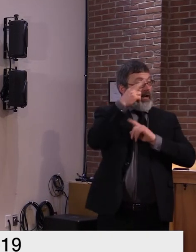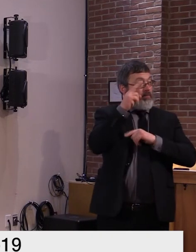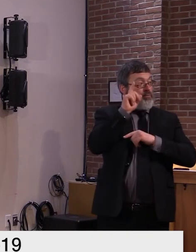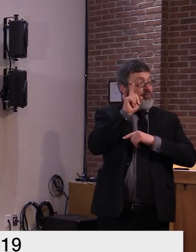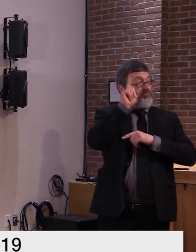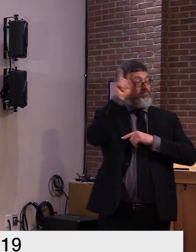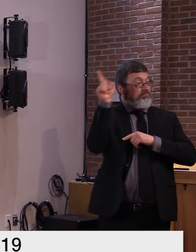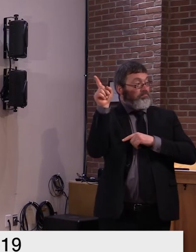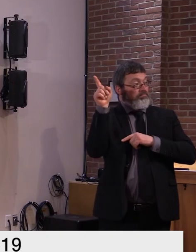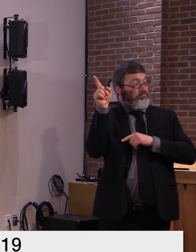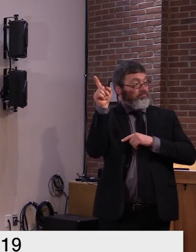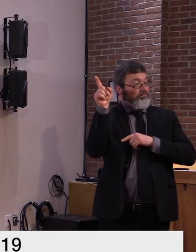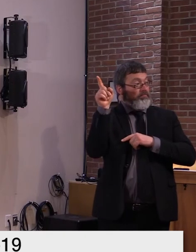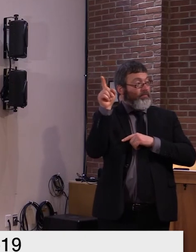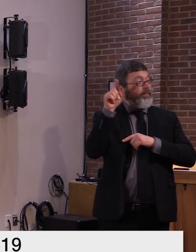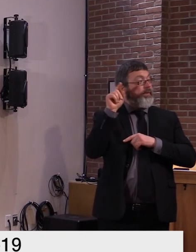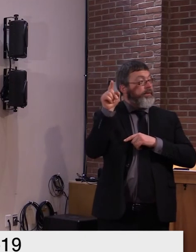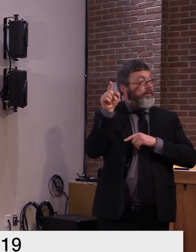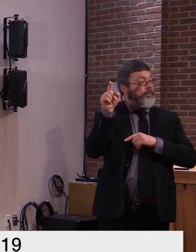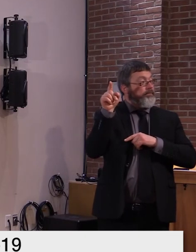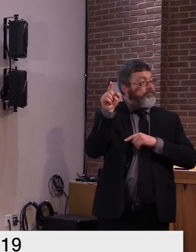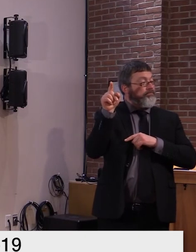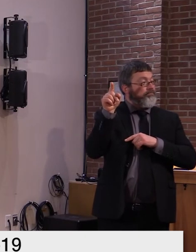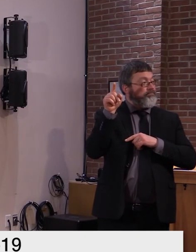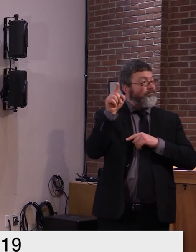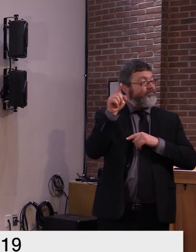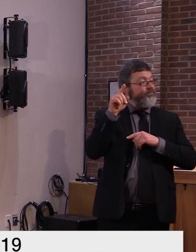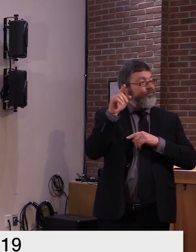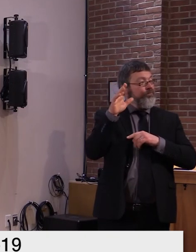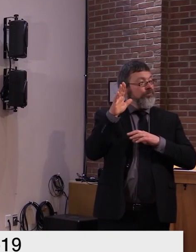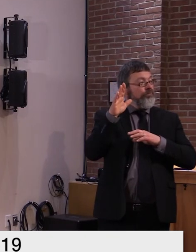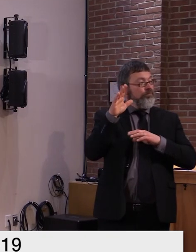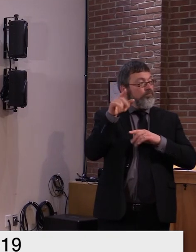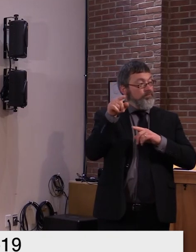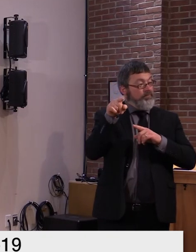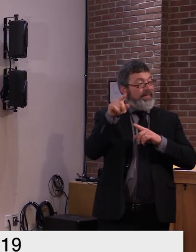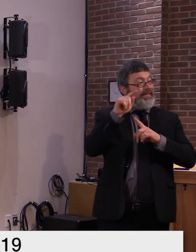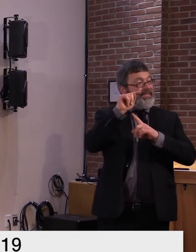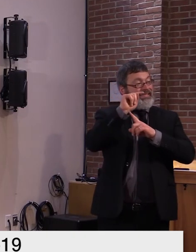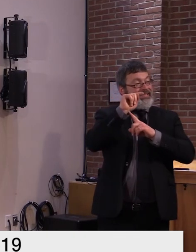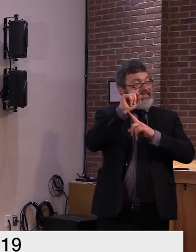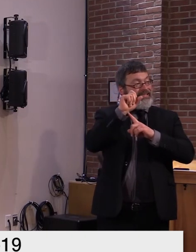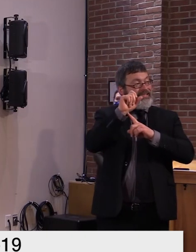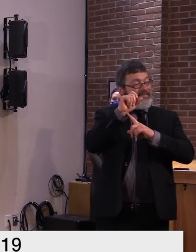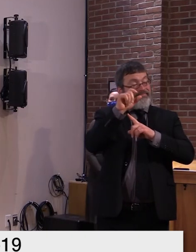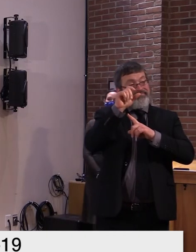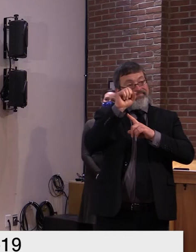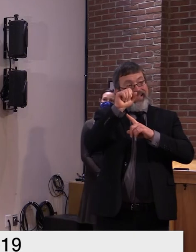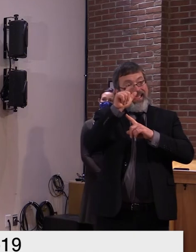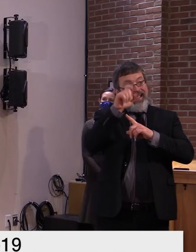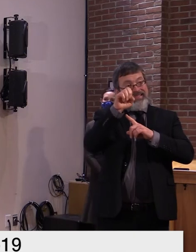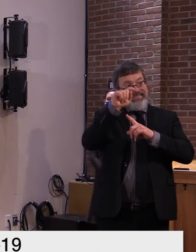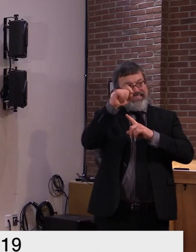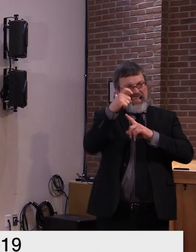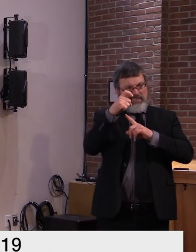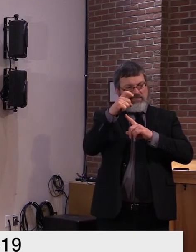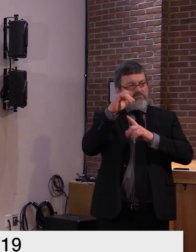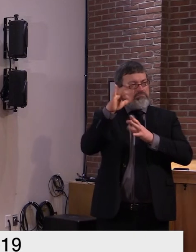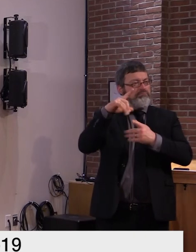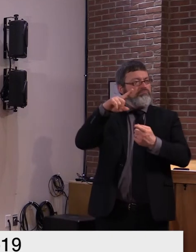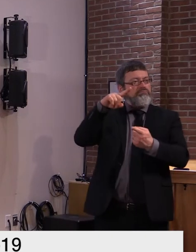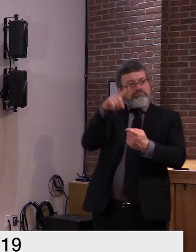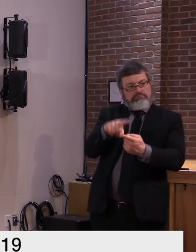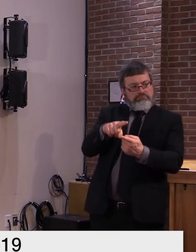in Vermont for our own hotels and restaurants? Yeah. Well, I'm always in favor... About 9%. Yeah. I'm always in favor of tax cuts, Mike.